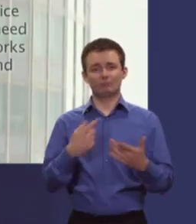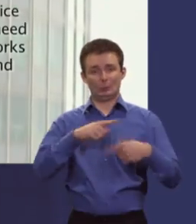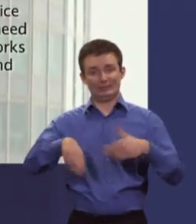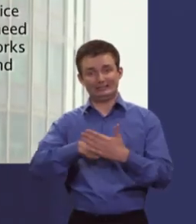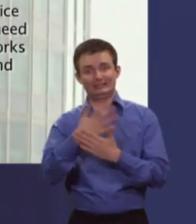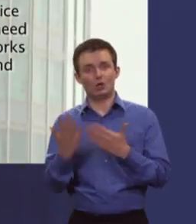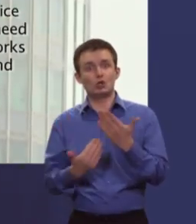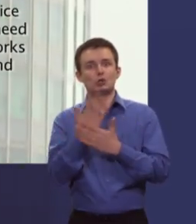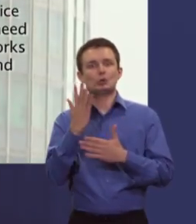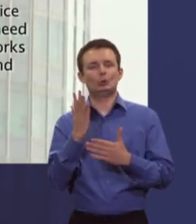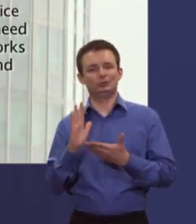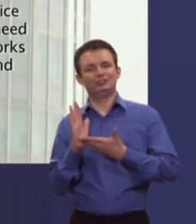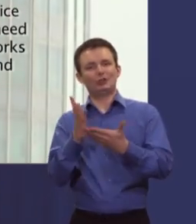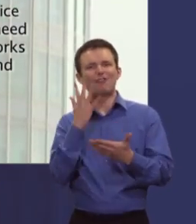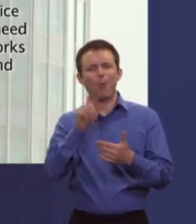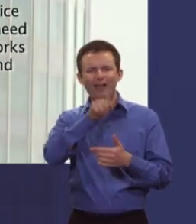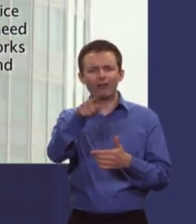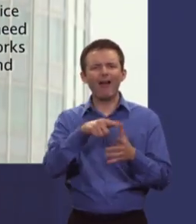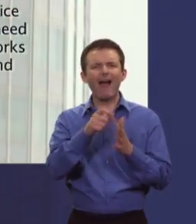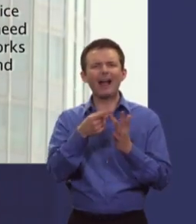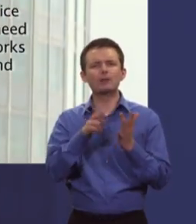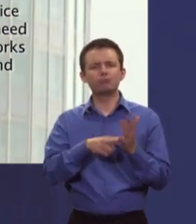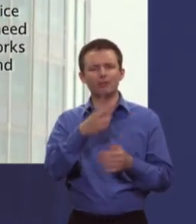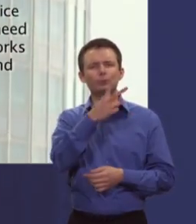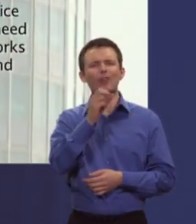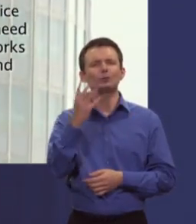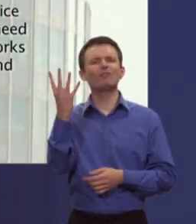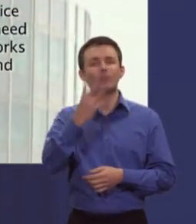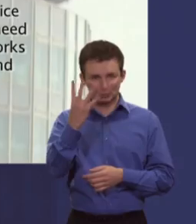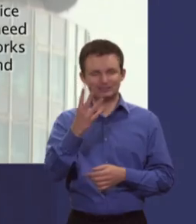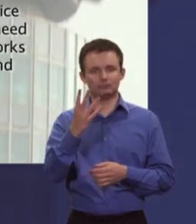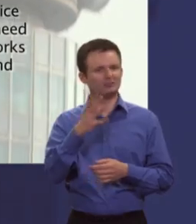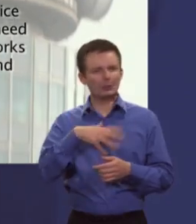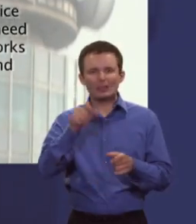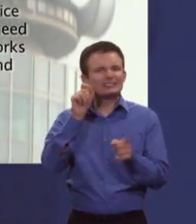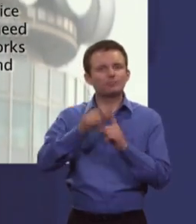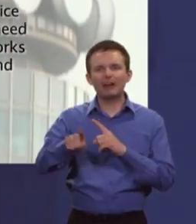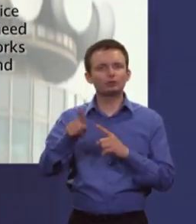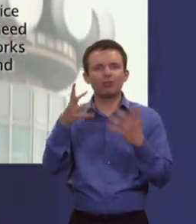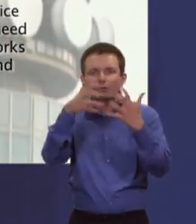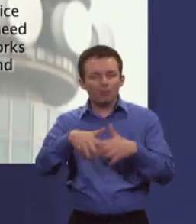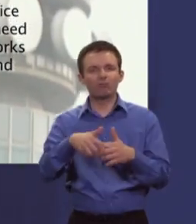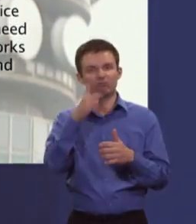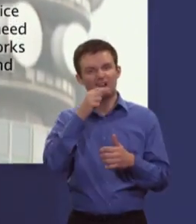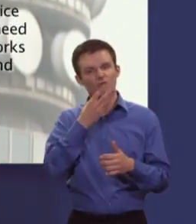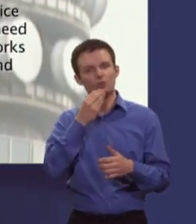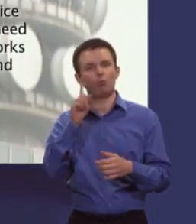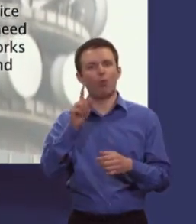We're developing a new service for April 2014 that doesn't need specialized terminals and works from PCs,